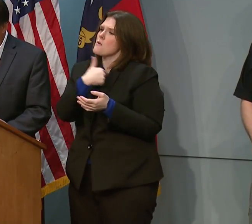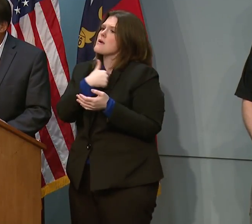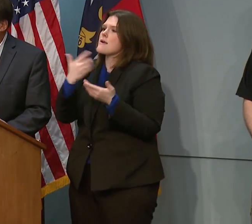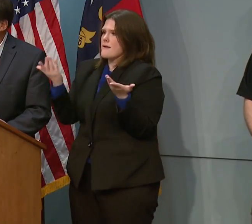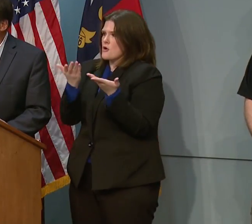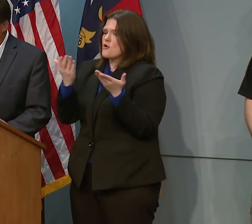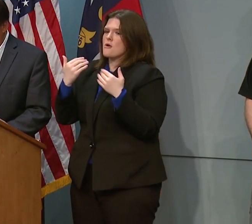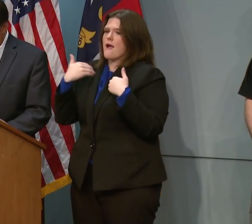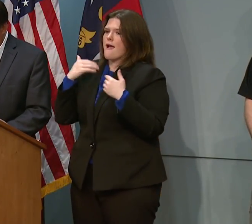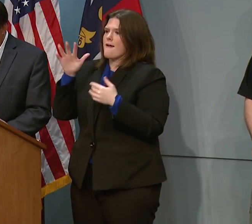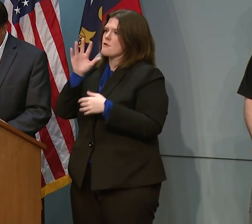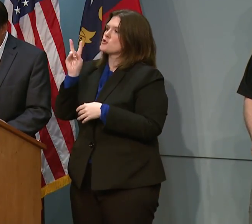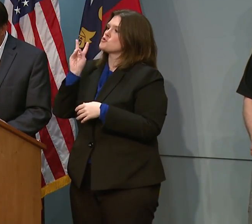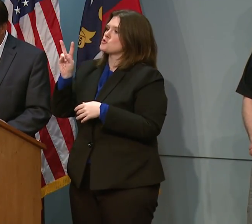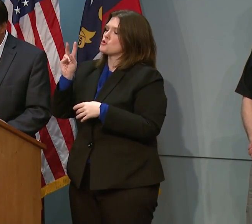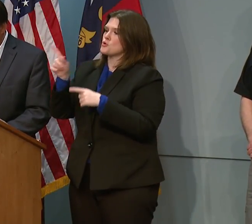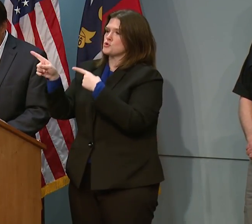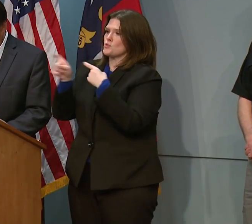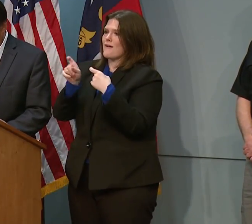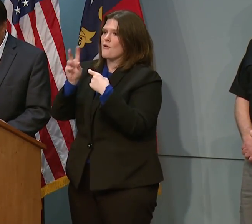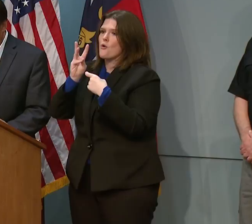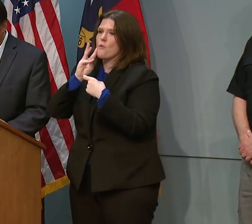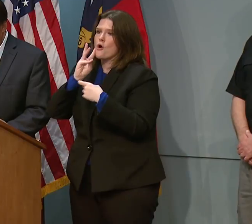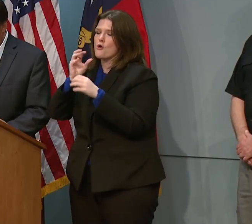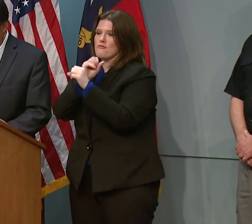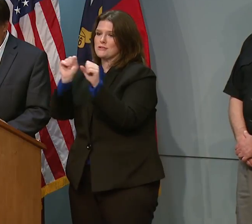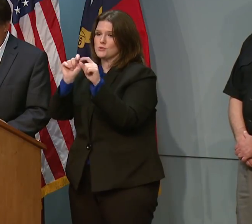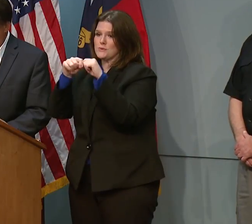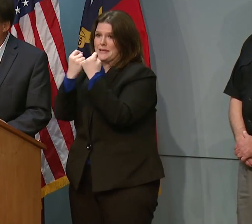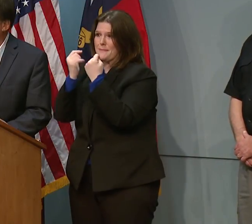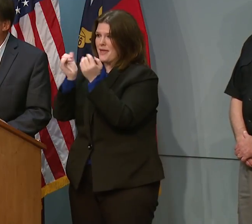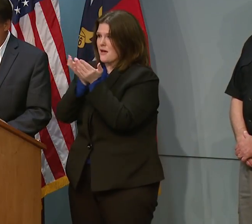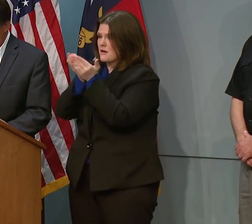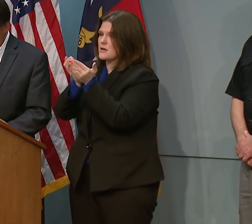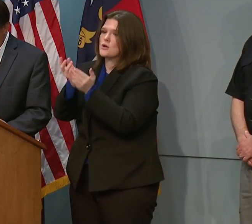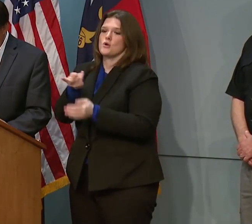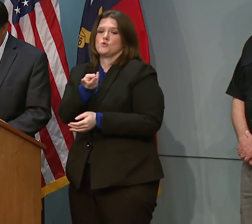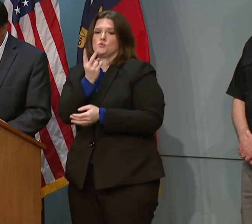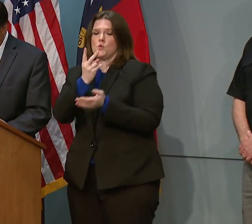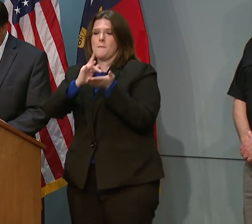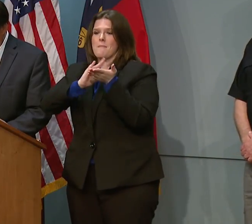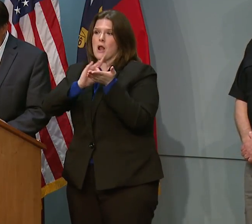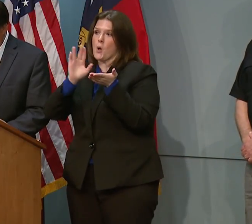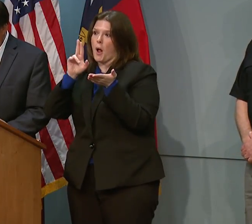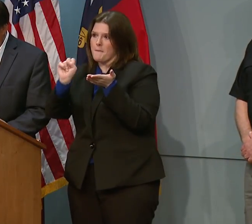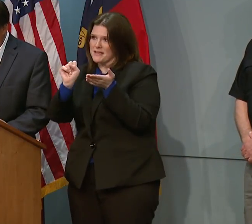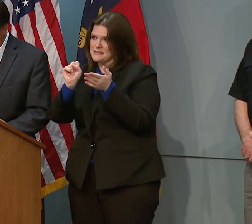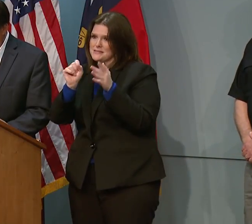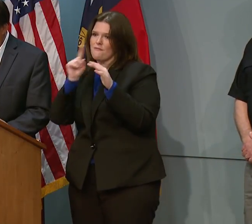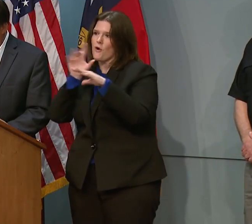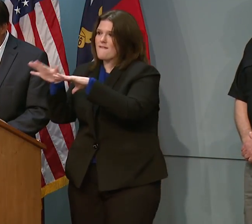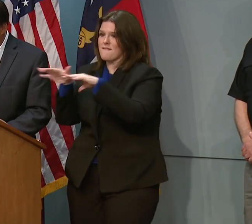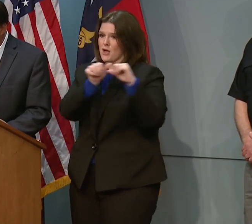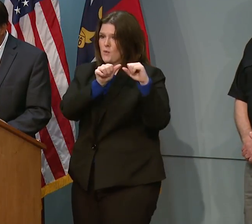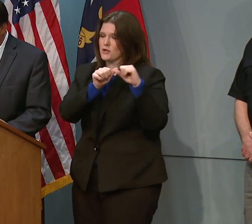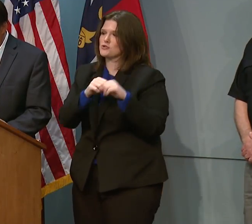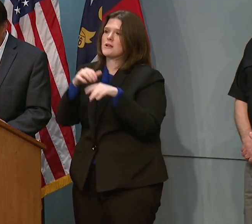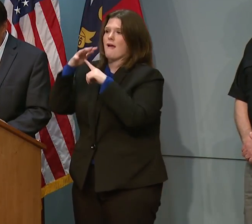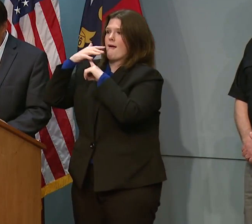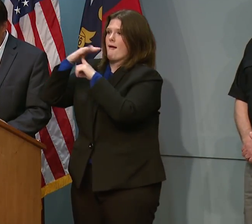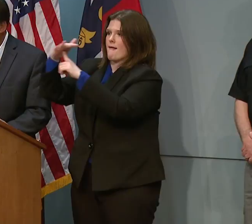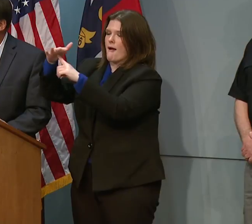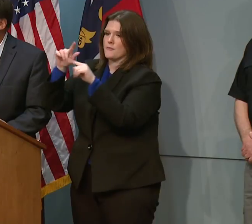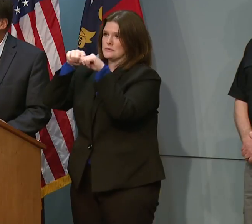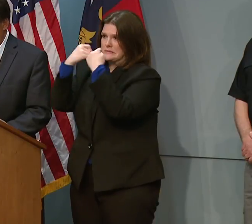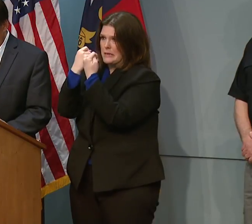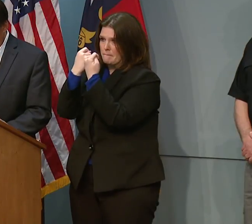have provided two swift water rescue teams, two medical evacuation buses, a helicopter rescue